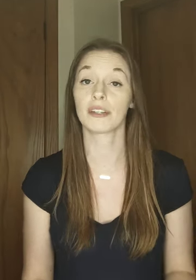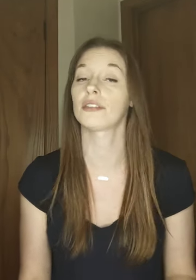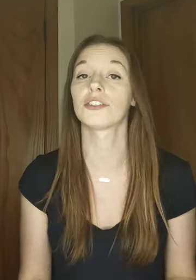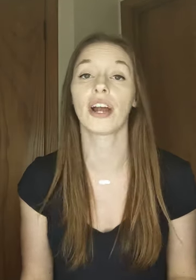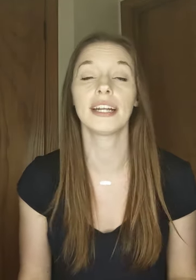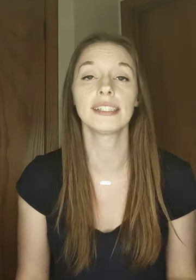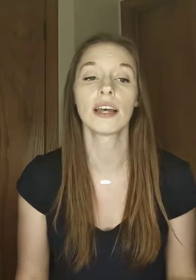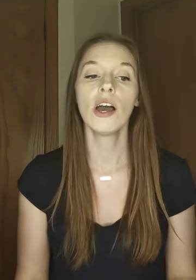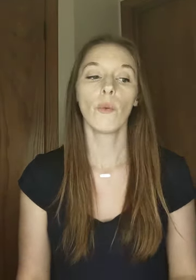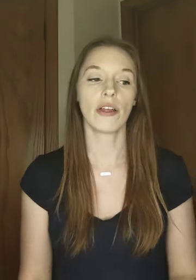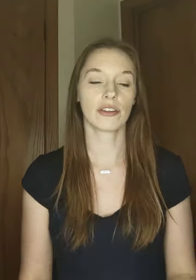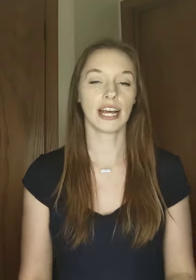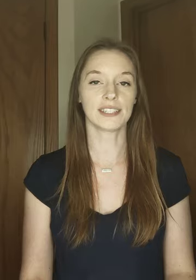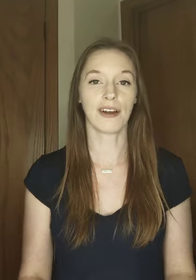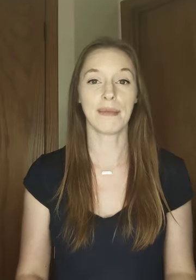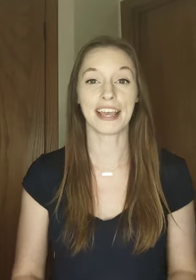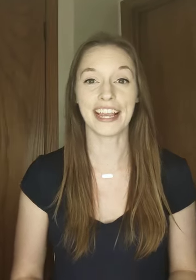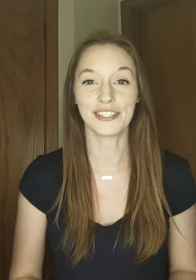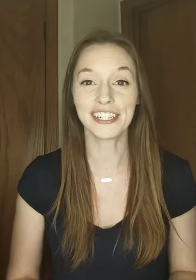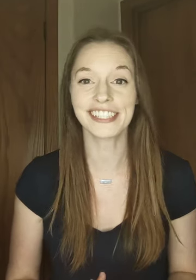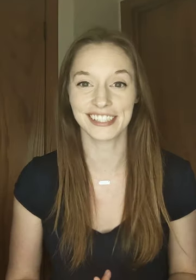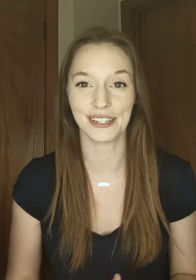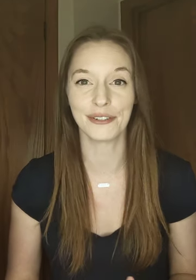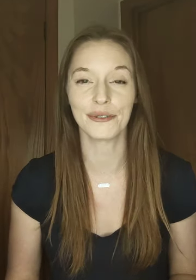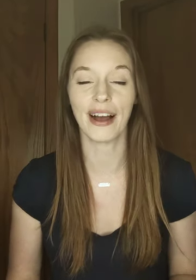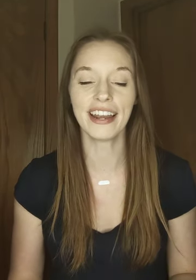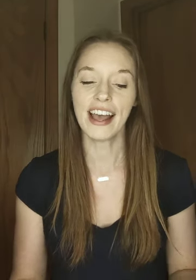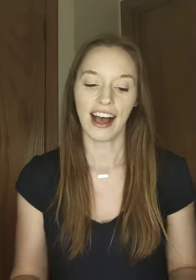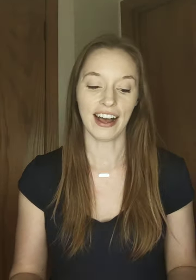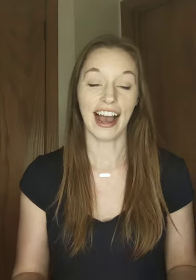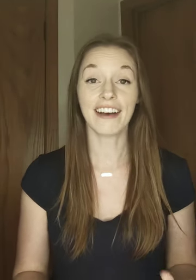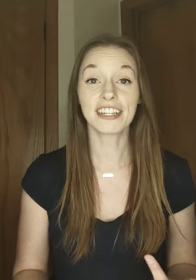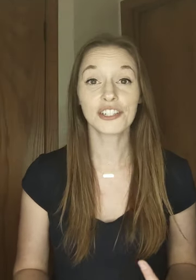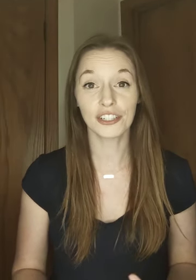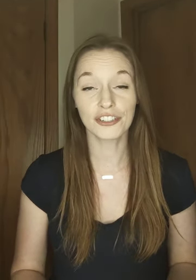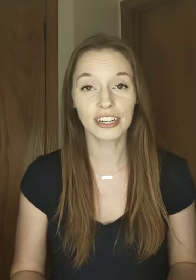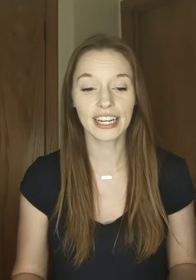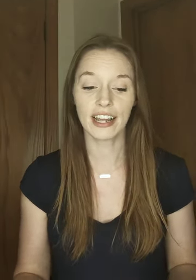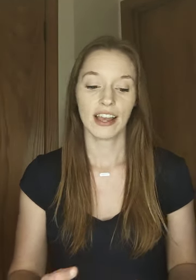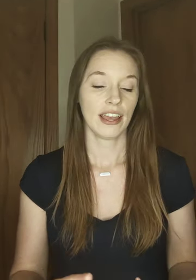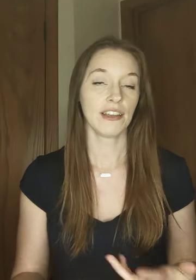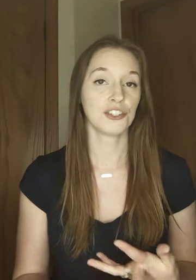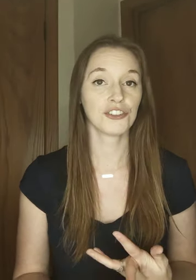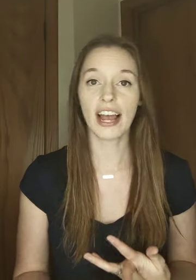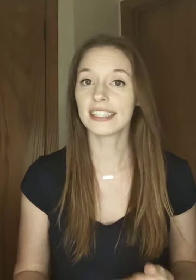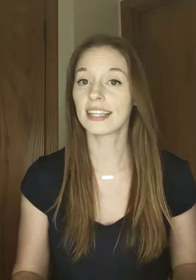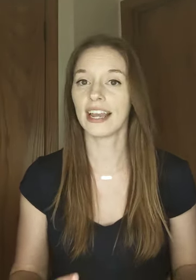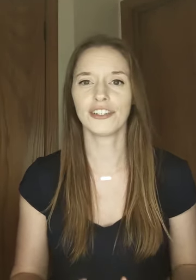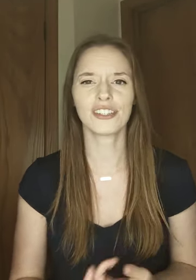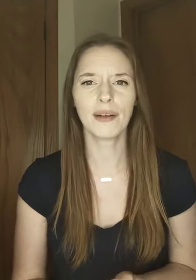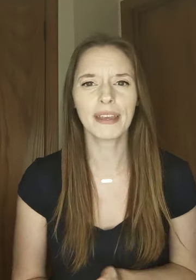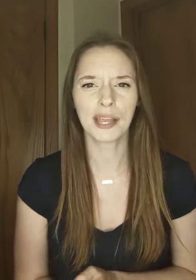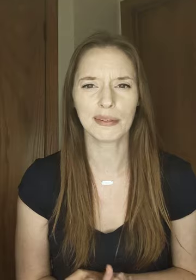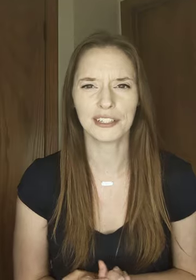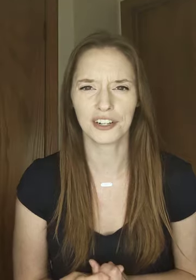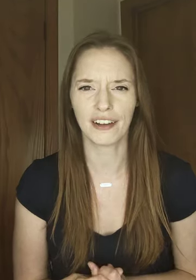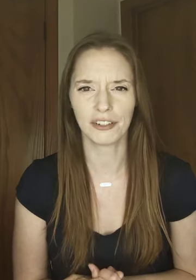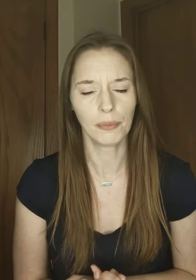personal dryness whether that's from medication because that's a huge one having children stress and just not being able to turn off your